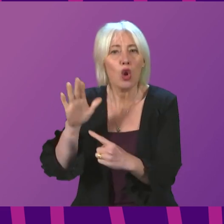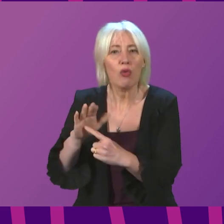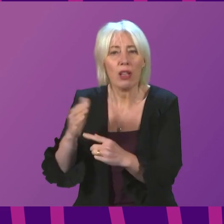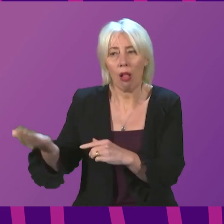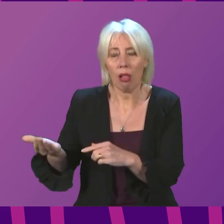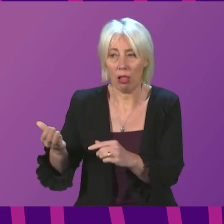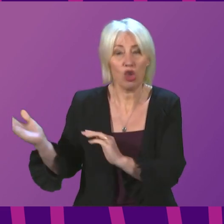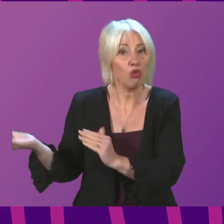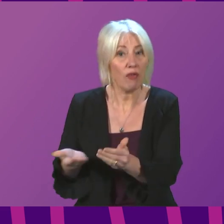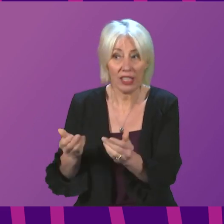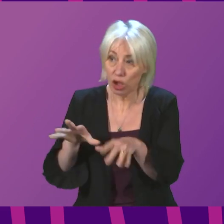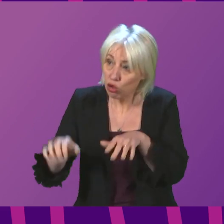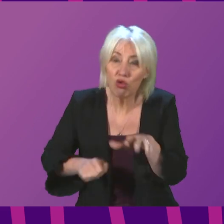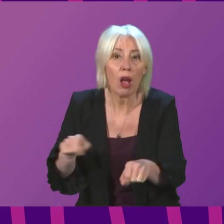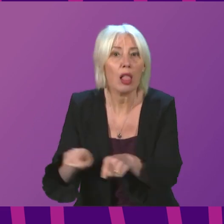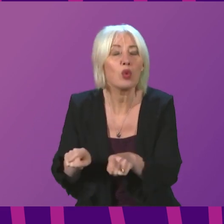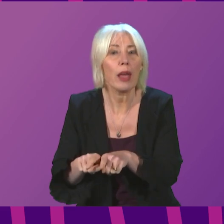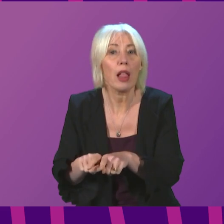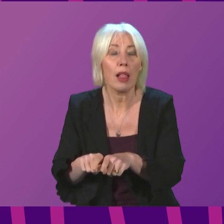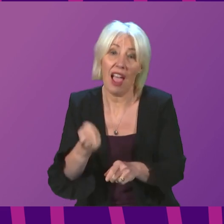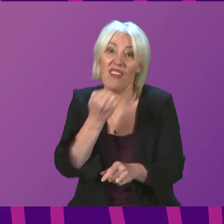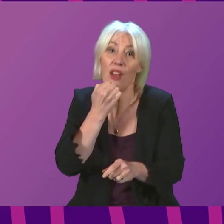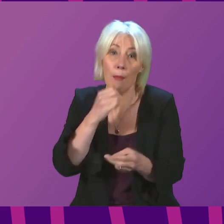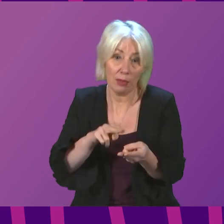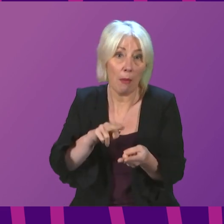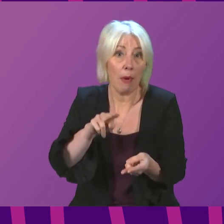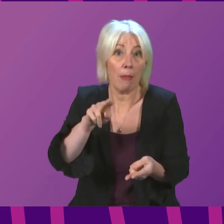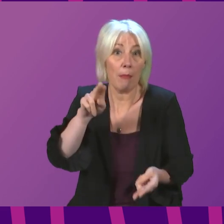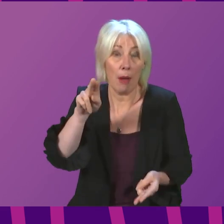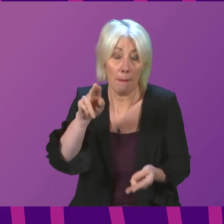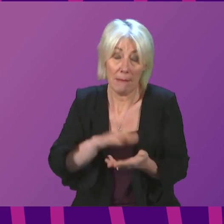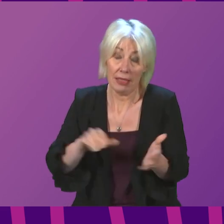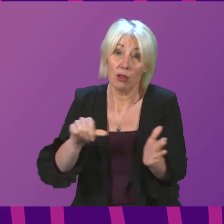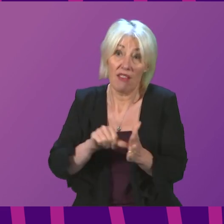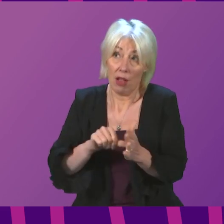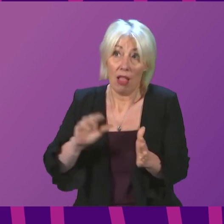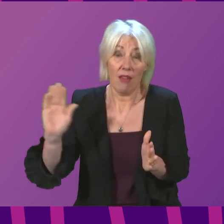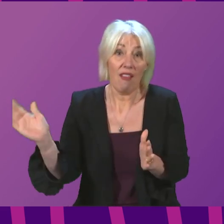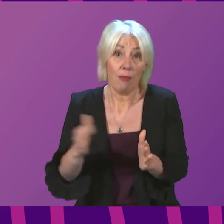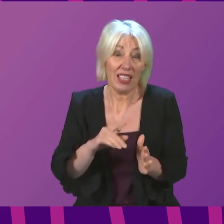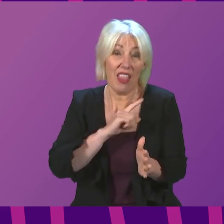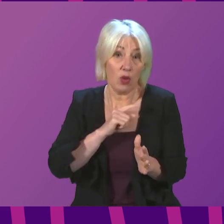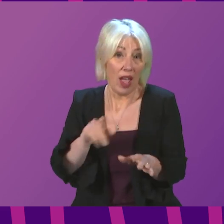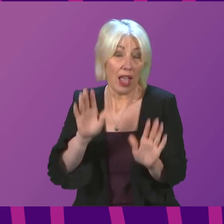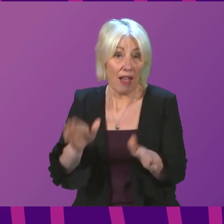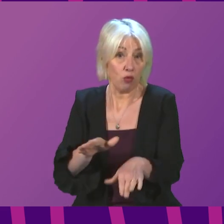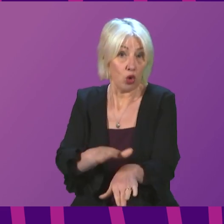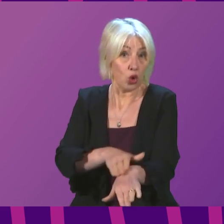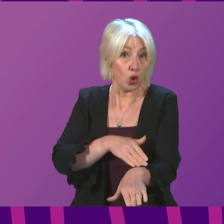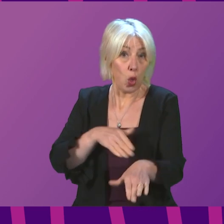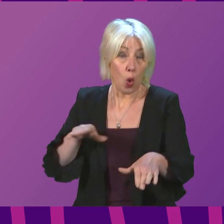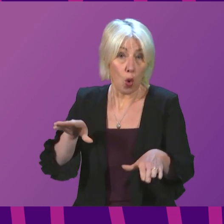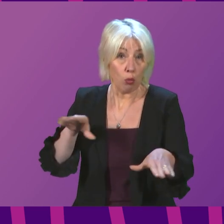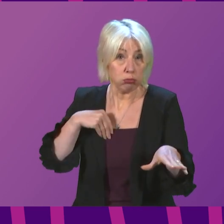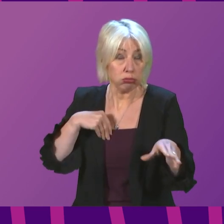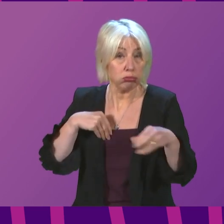absences. If case numbers continue to rise, that will become more difficult, which is why we need to try to slow down the increase